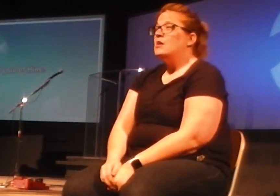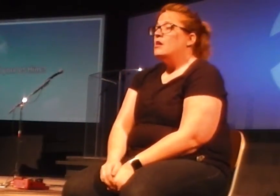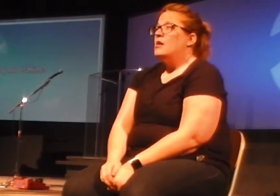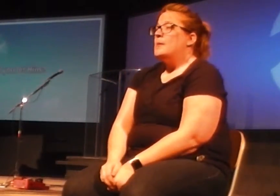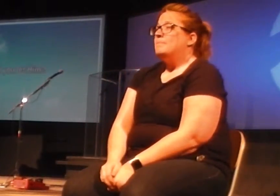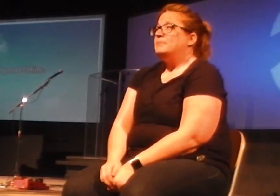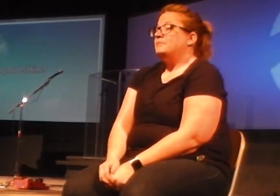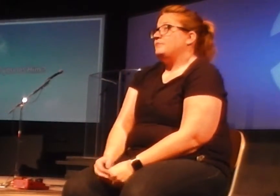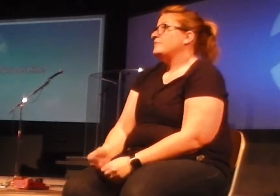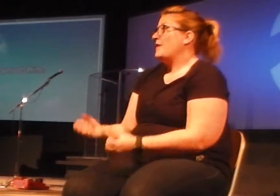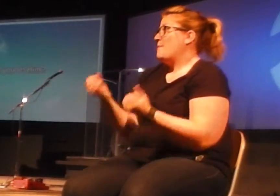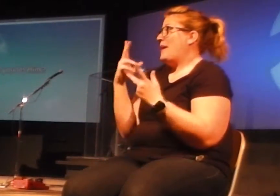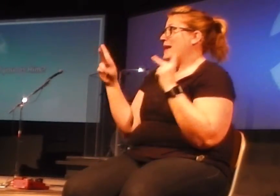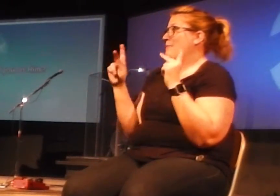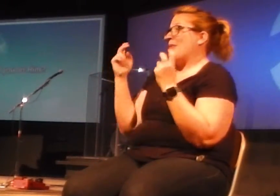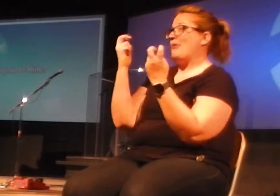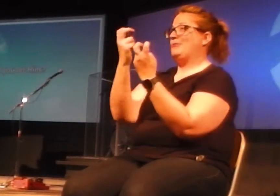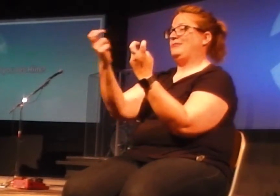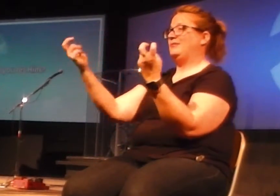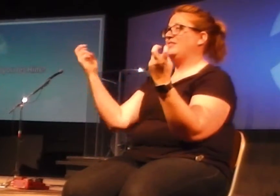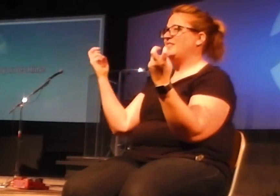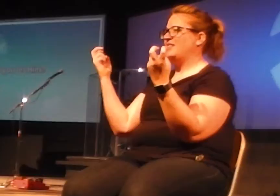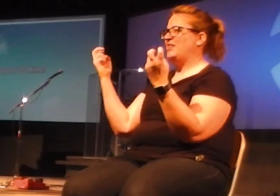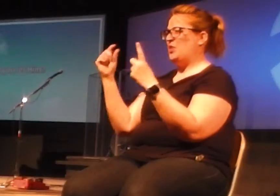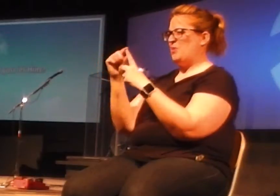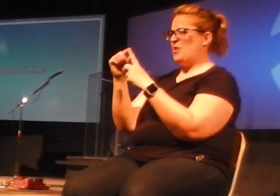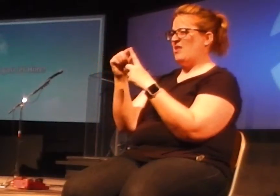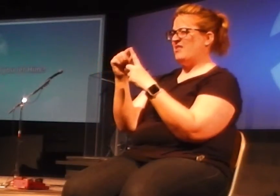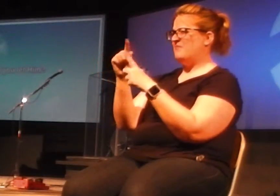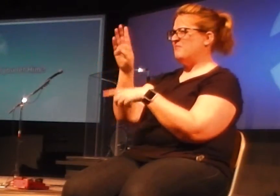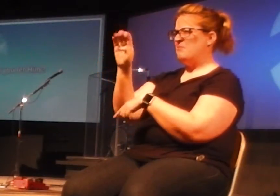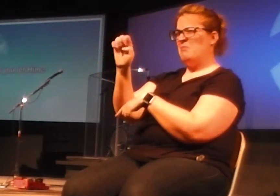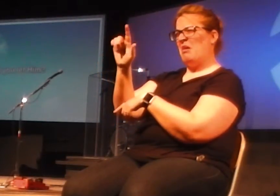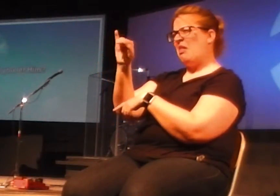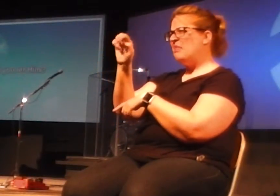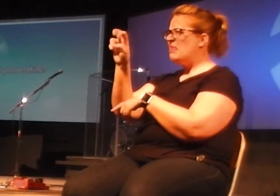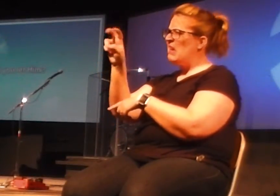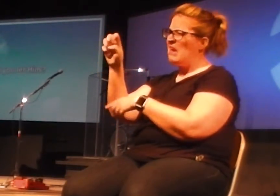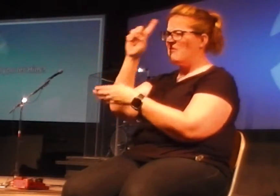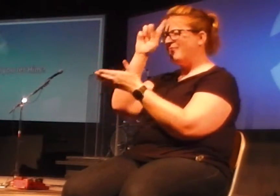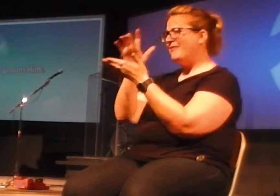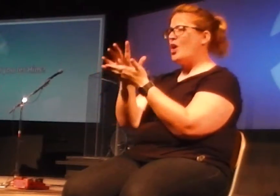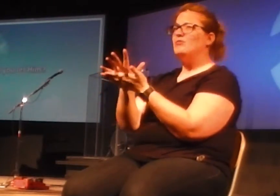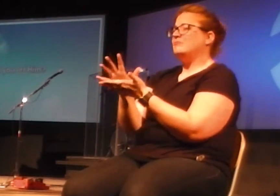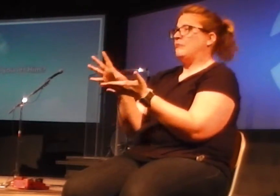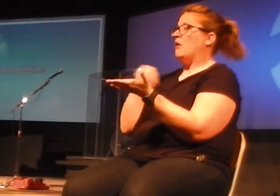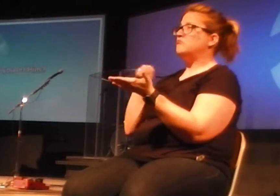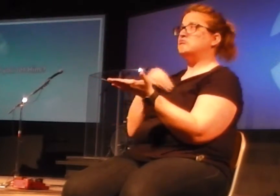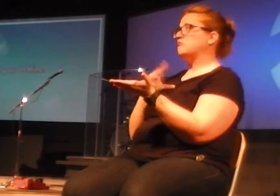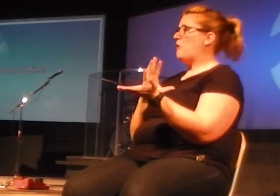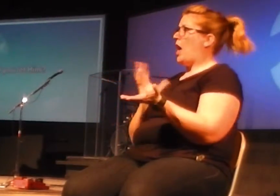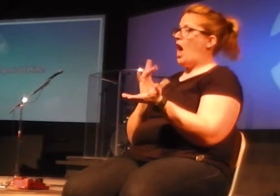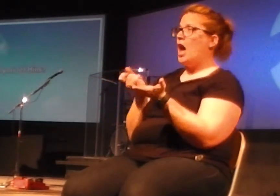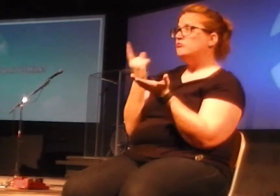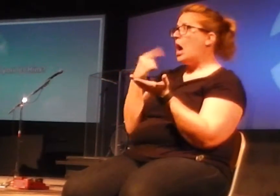For many of us, the problem is not with the word believe. Maybe you're in a place where you believe who Jesus is. Maybe you even grew up in the church.